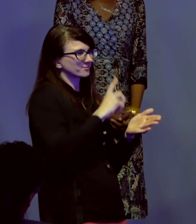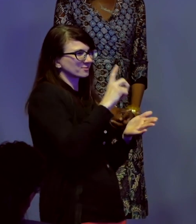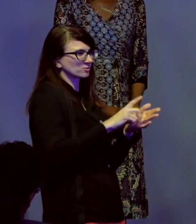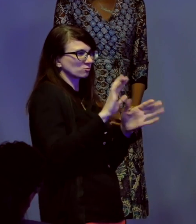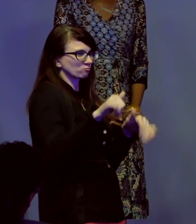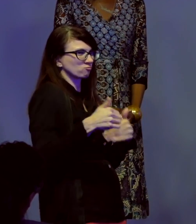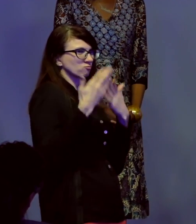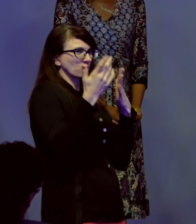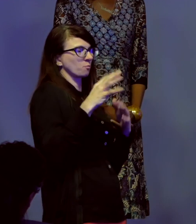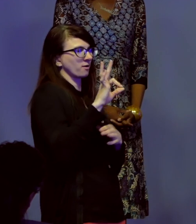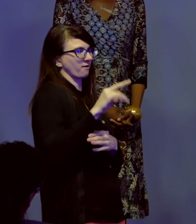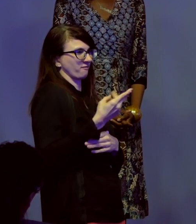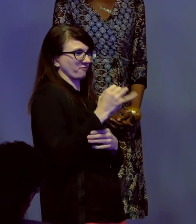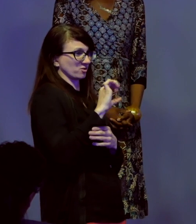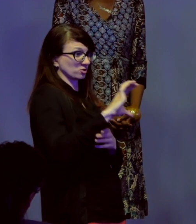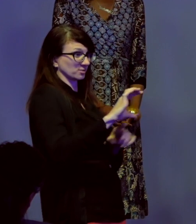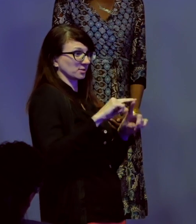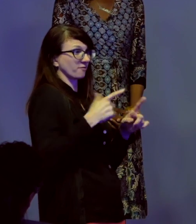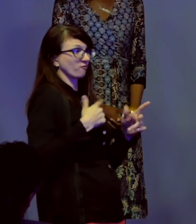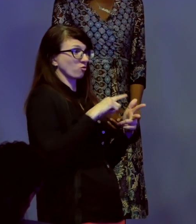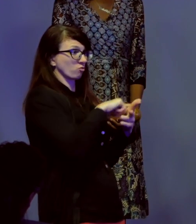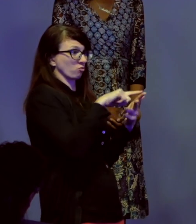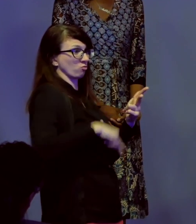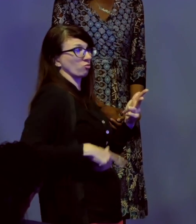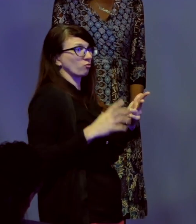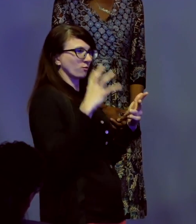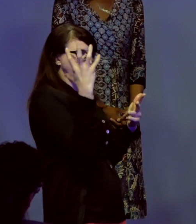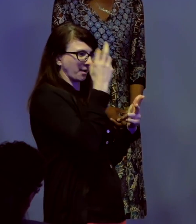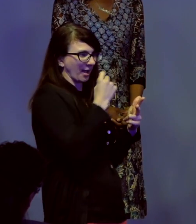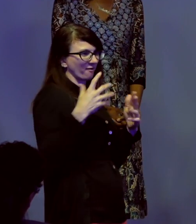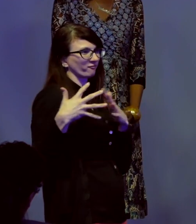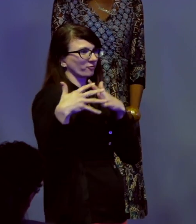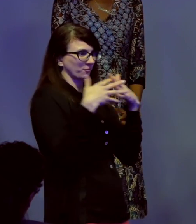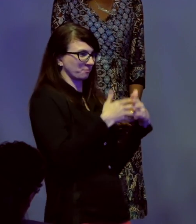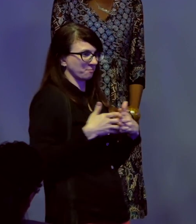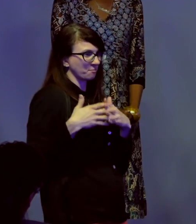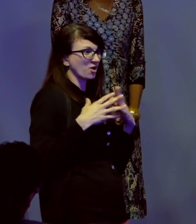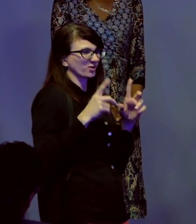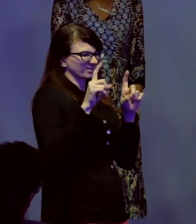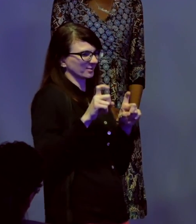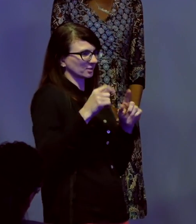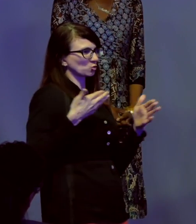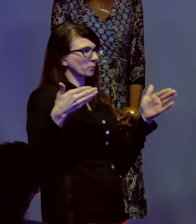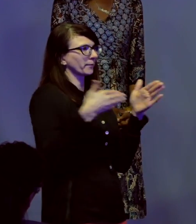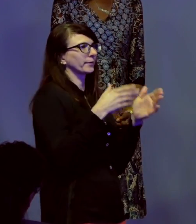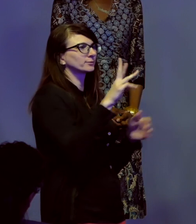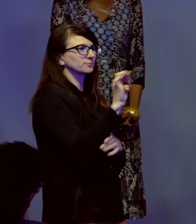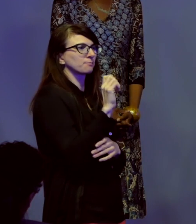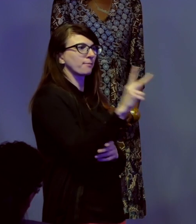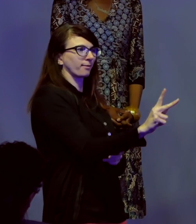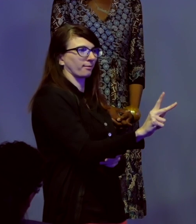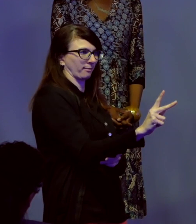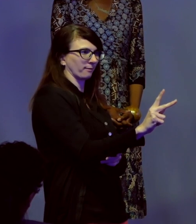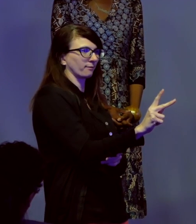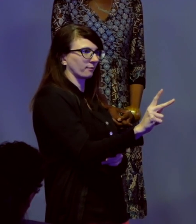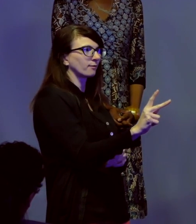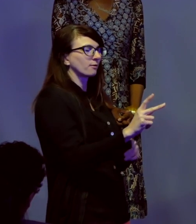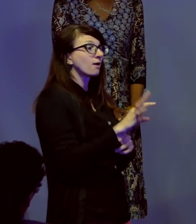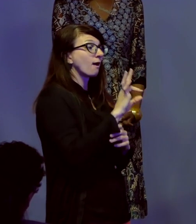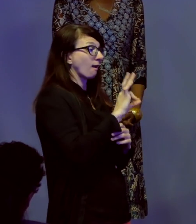the FHJC and three African-American testers against a bank. In that case, not only did